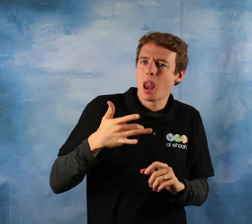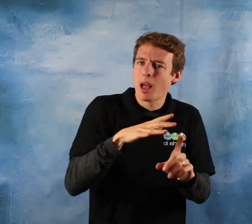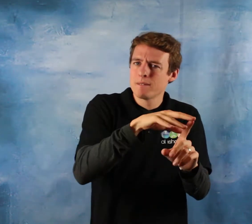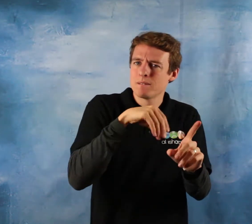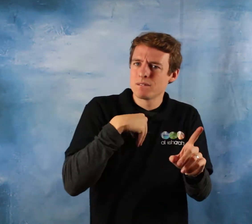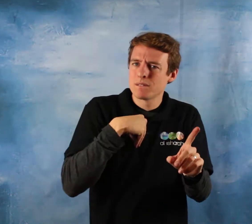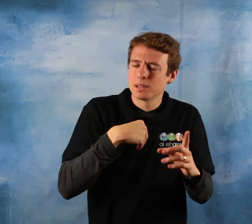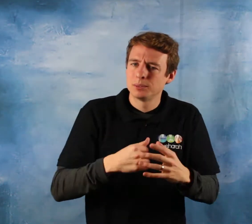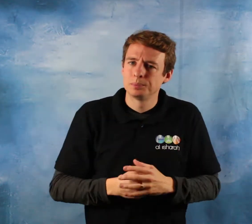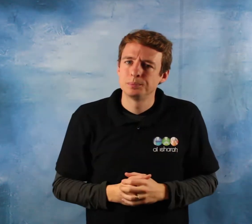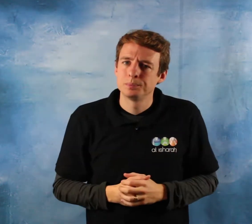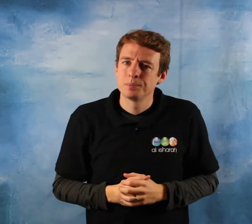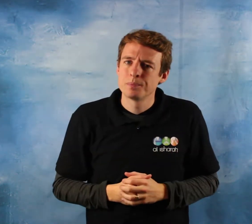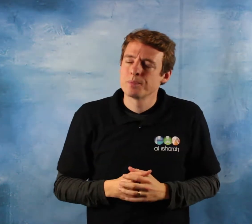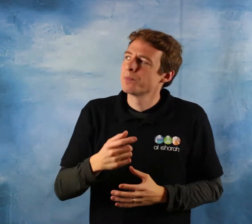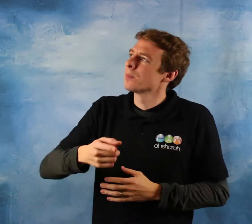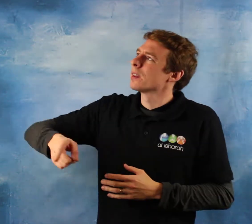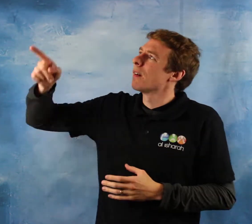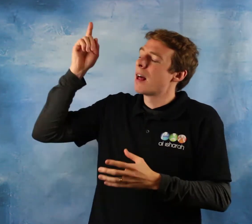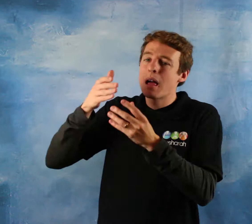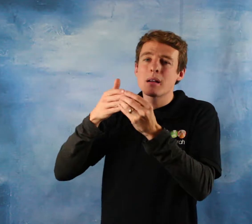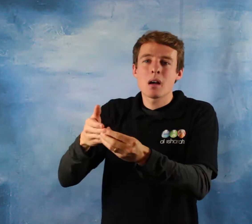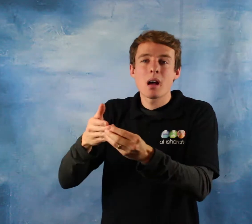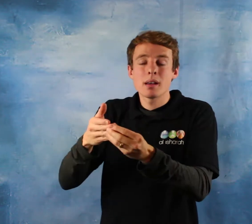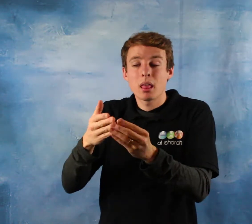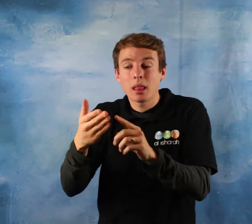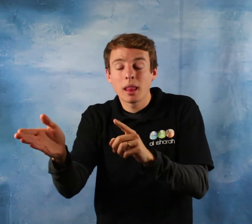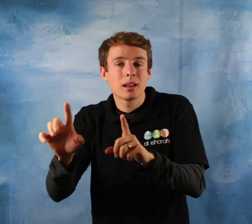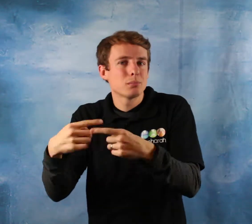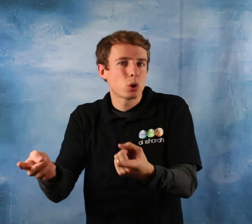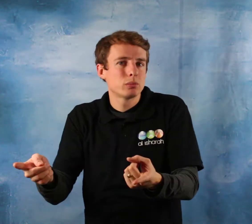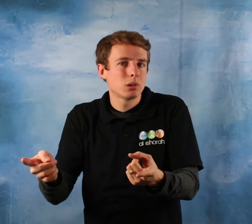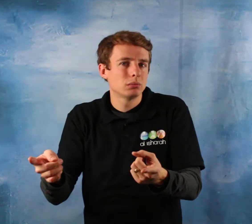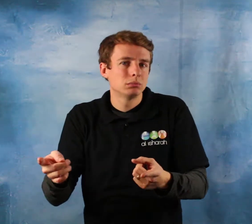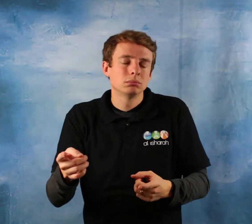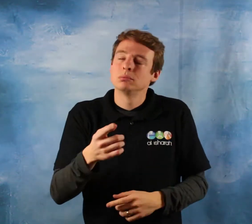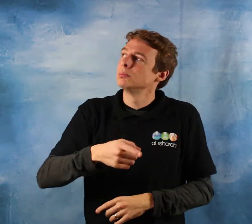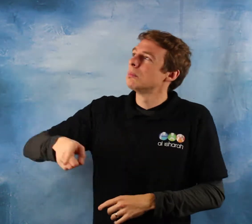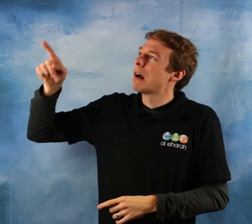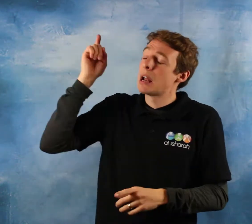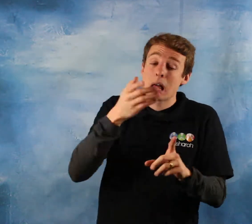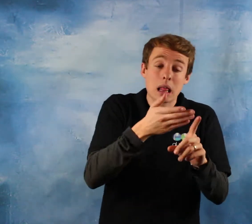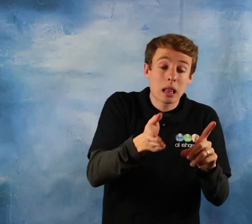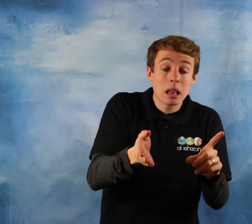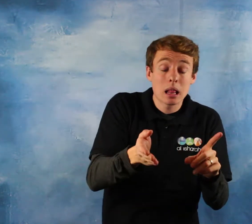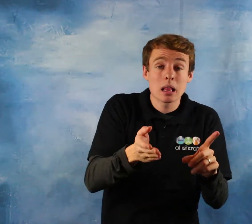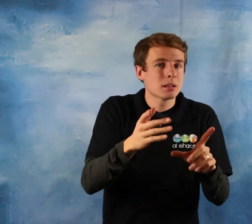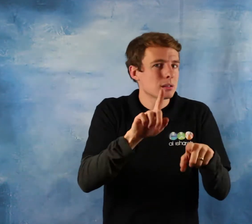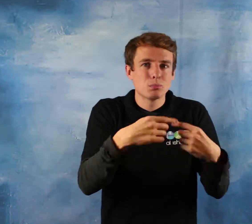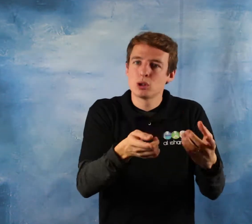He whom Allah guides none can misguide and he whom Allah misguides none can guide. Allah subhanahu